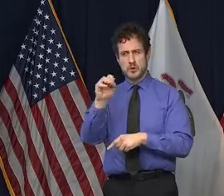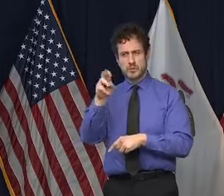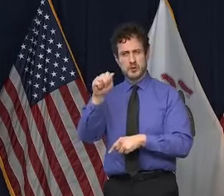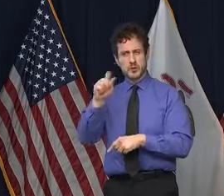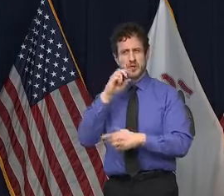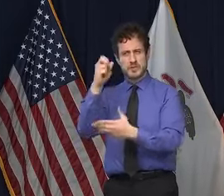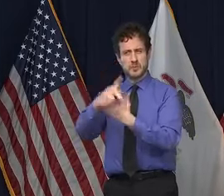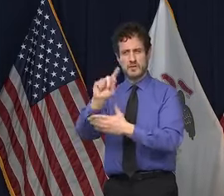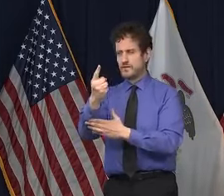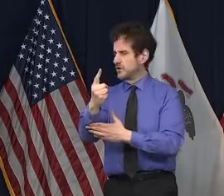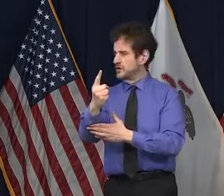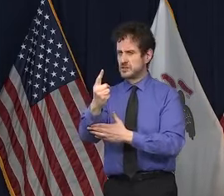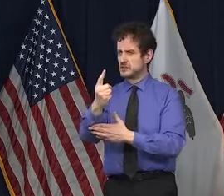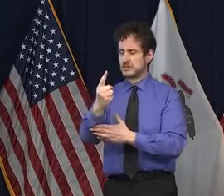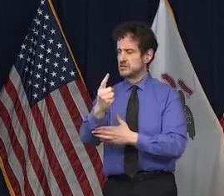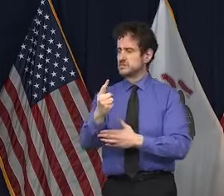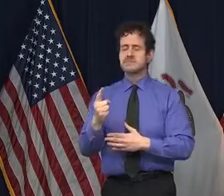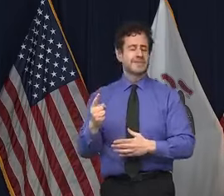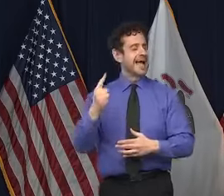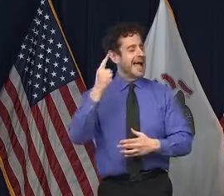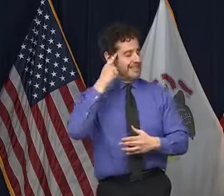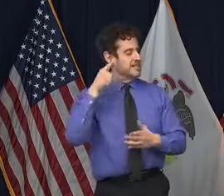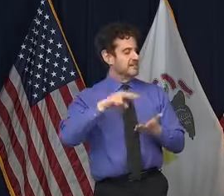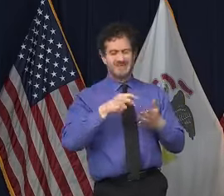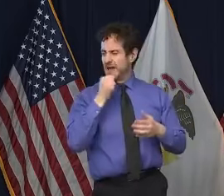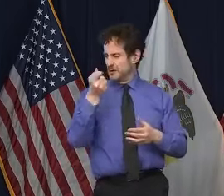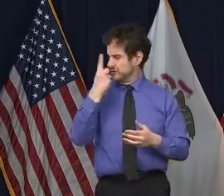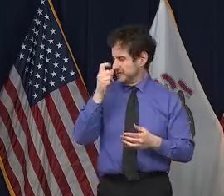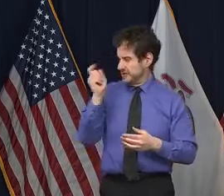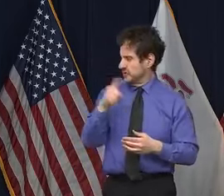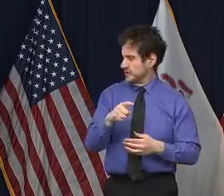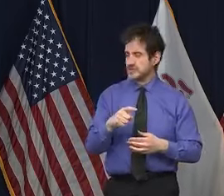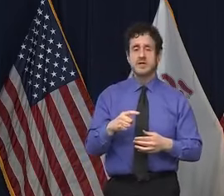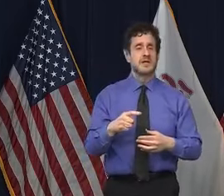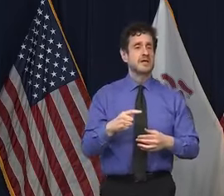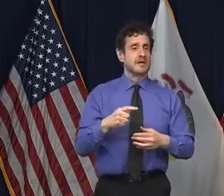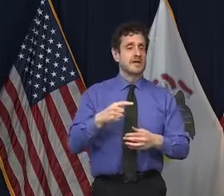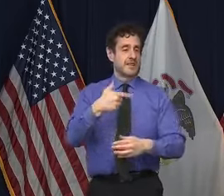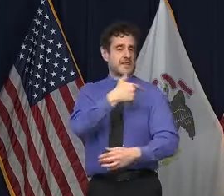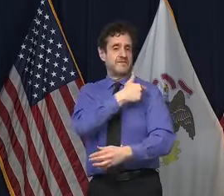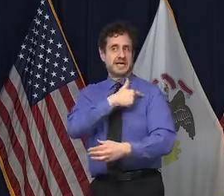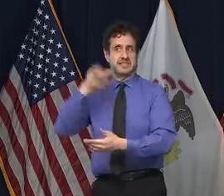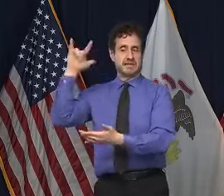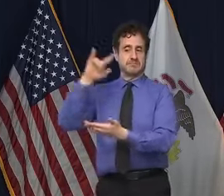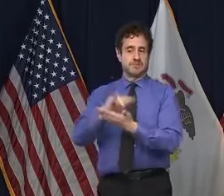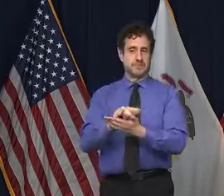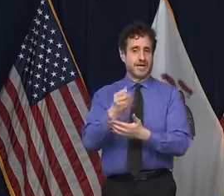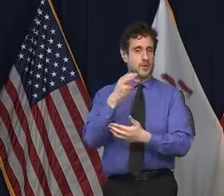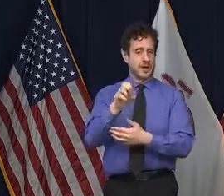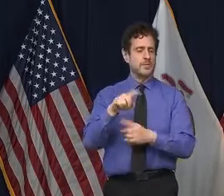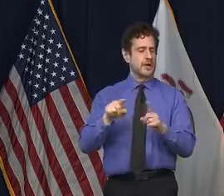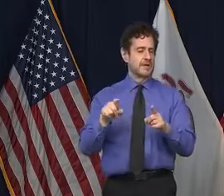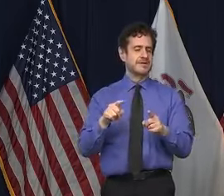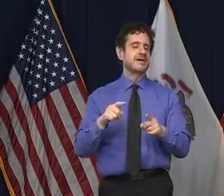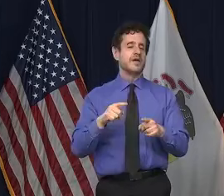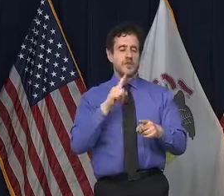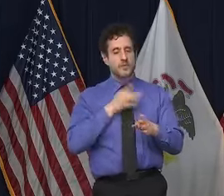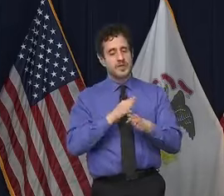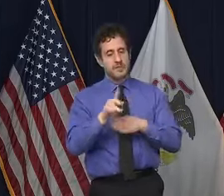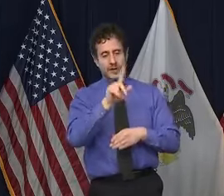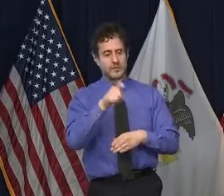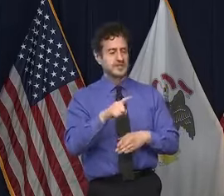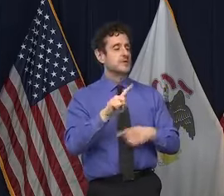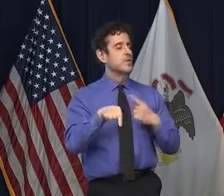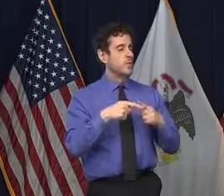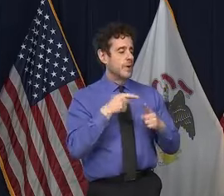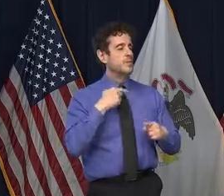I'm not sure I understand the relationship between the two parts of about the fact that it landed at O'Hare but her main question seems to be Governor, when will the restrictions be